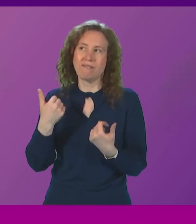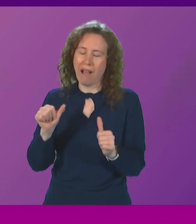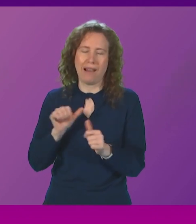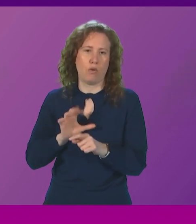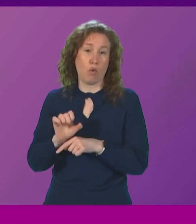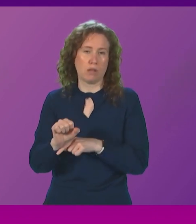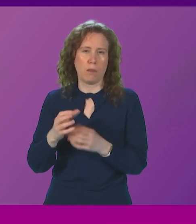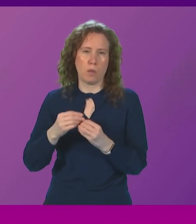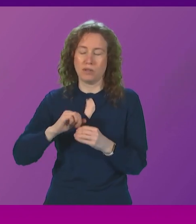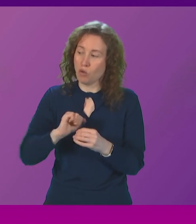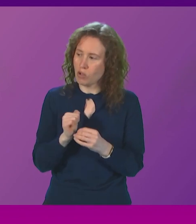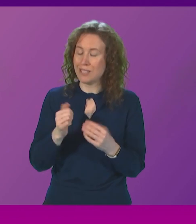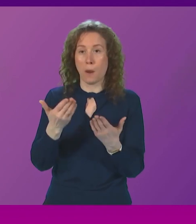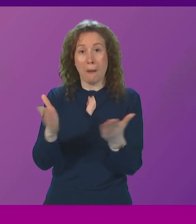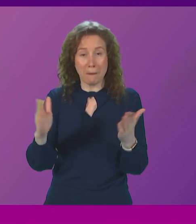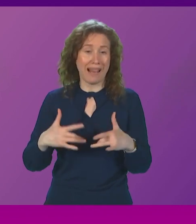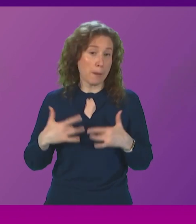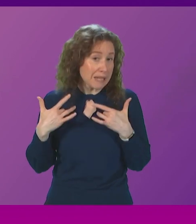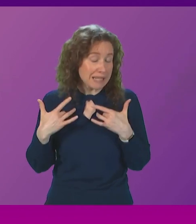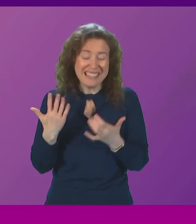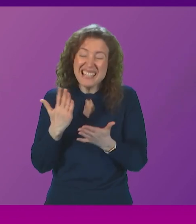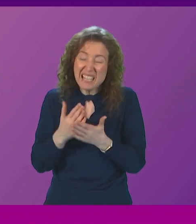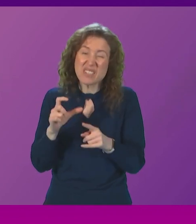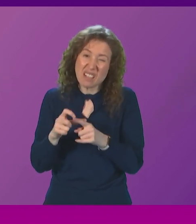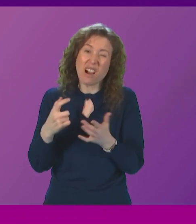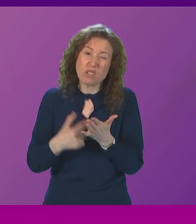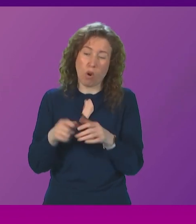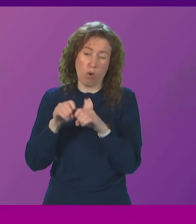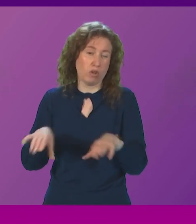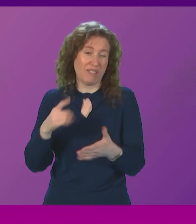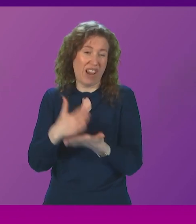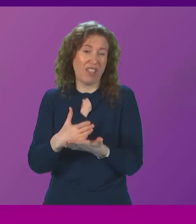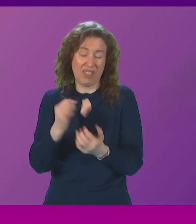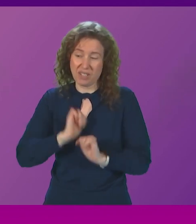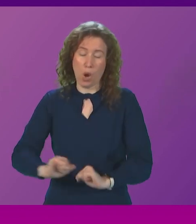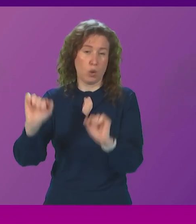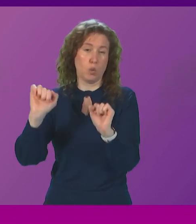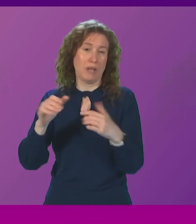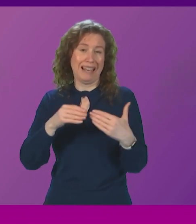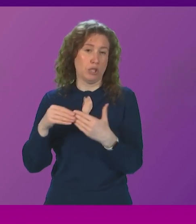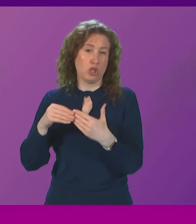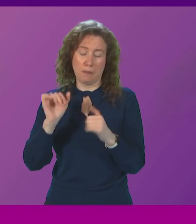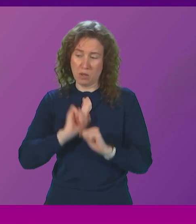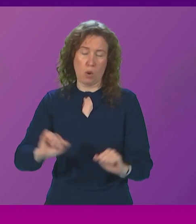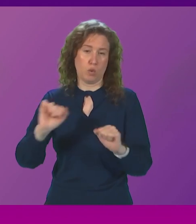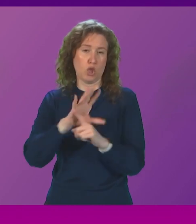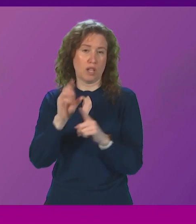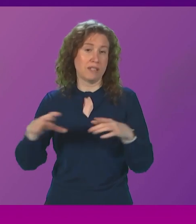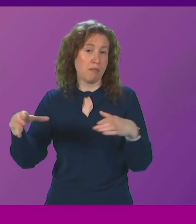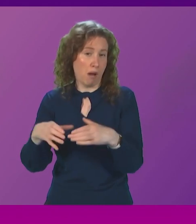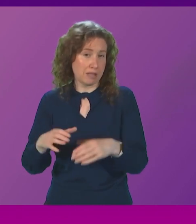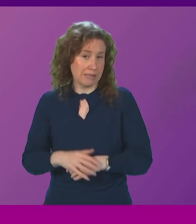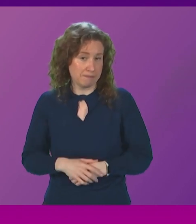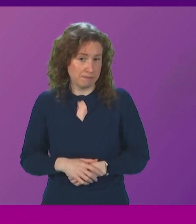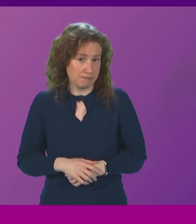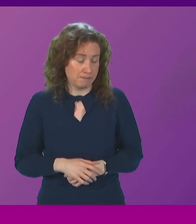with Scottish public opinion even Douglas Ross has lost faith in his own leadership of the Scottish Conservative Party